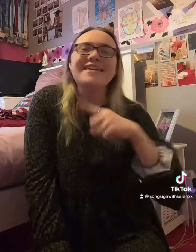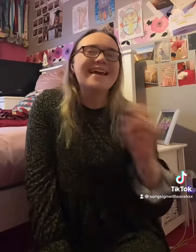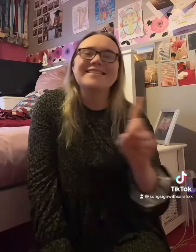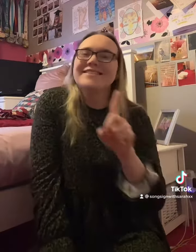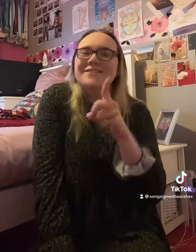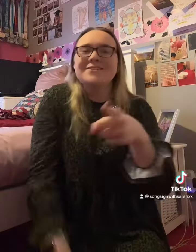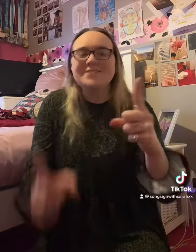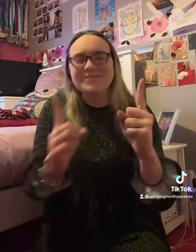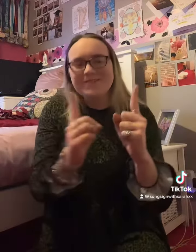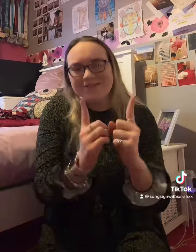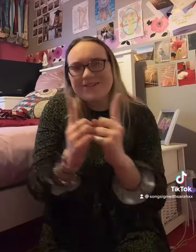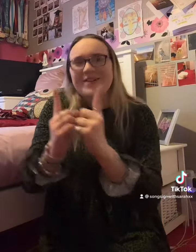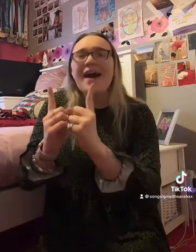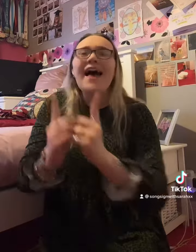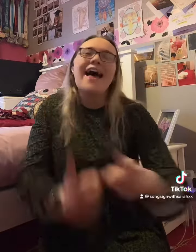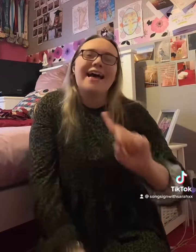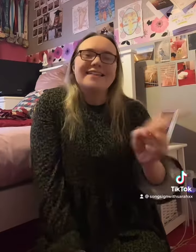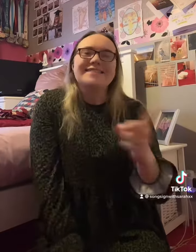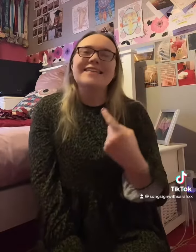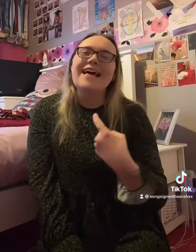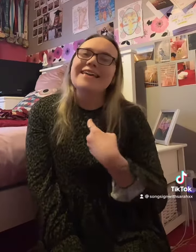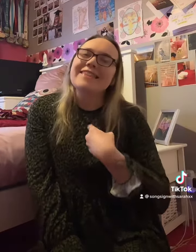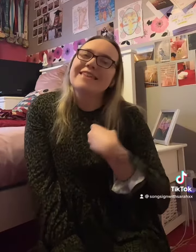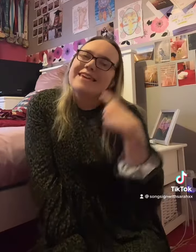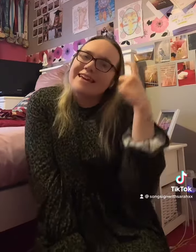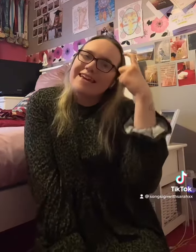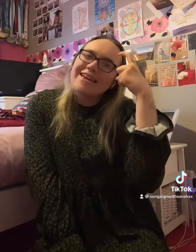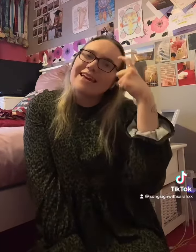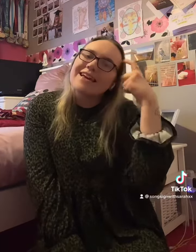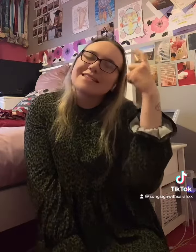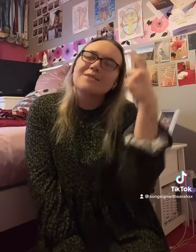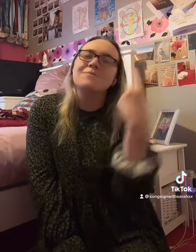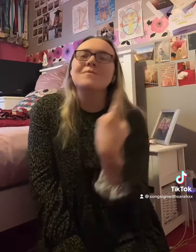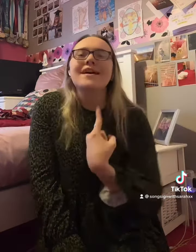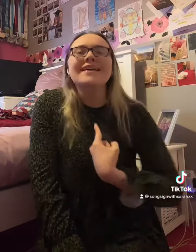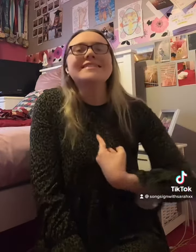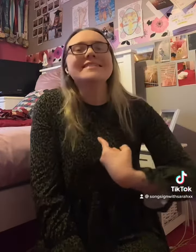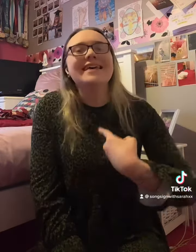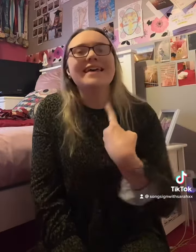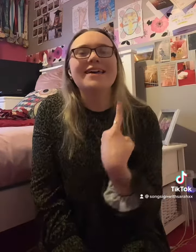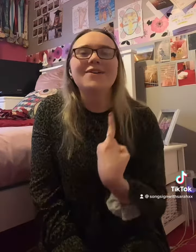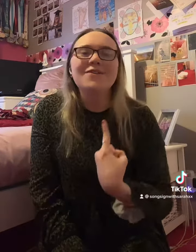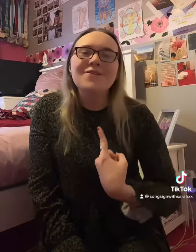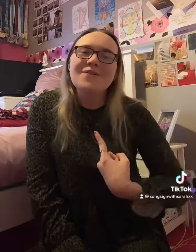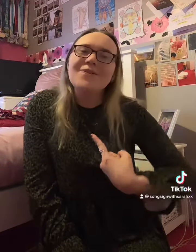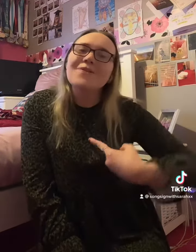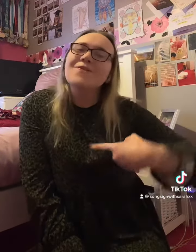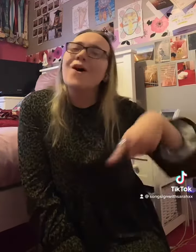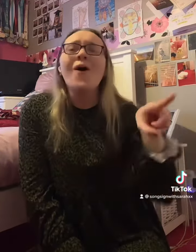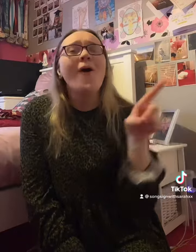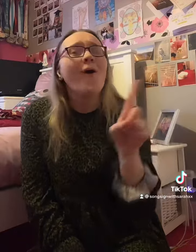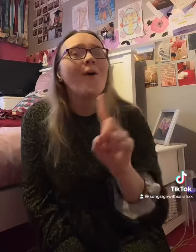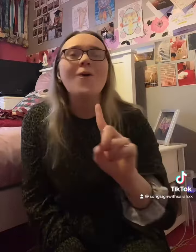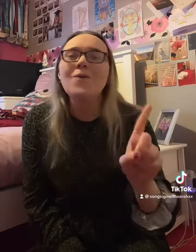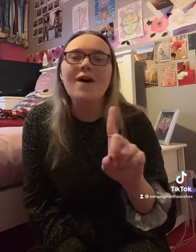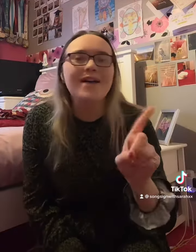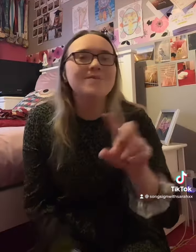and you. And I think to myself, what a